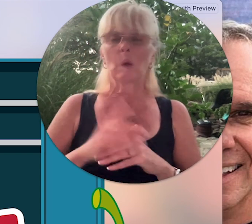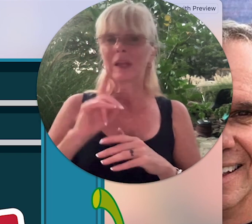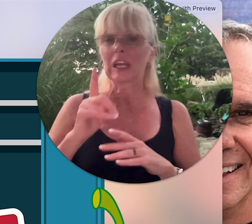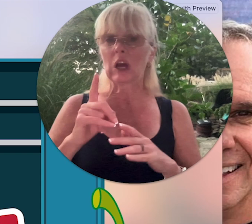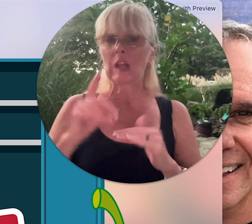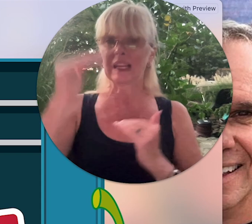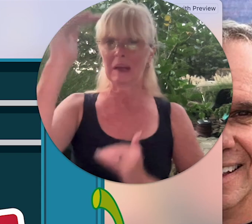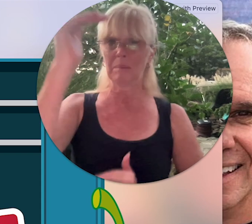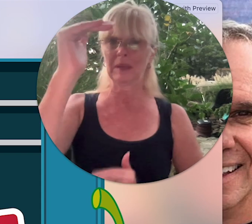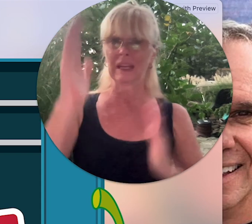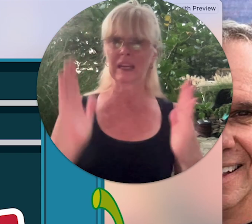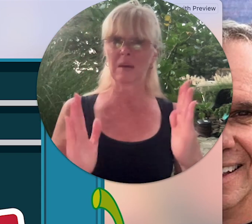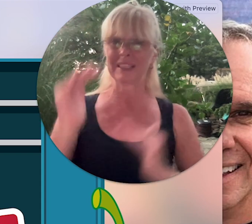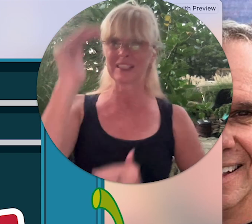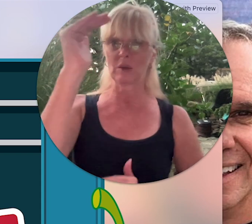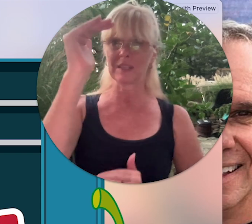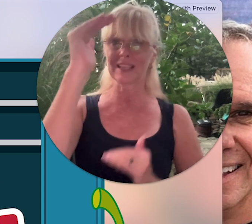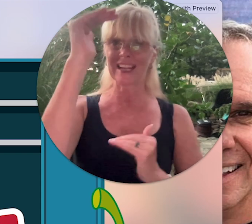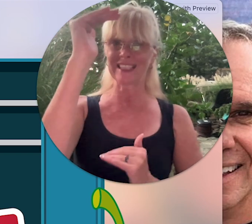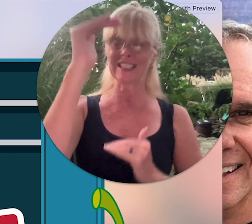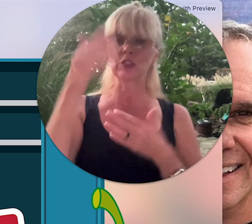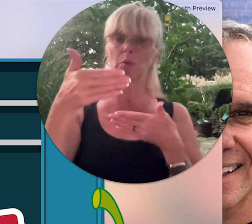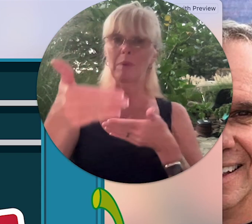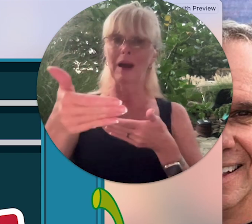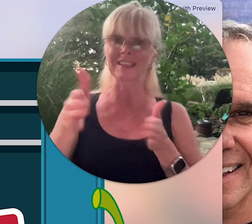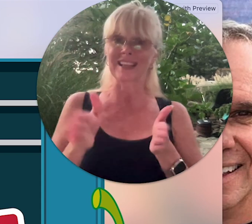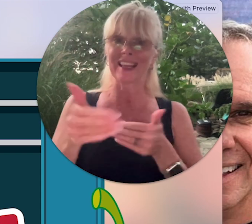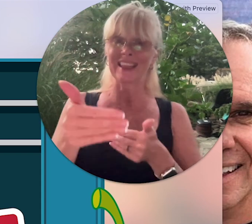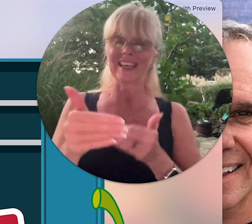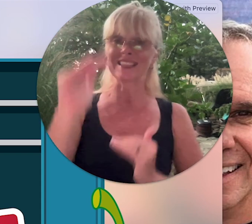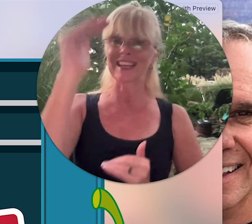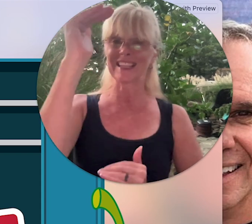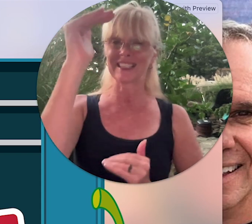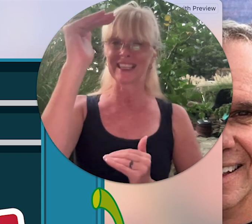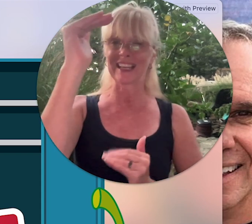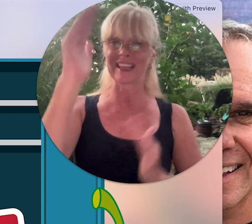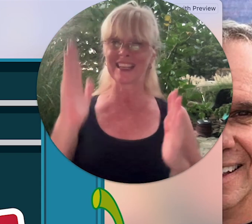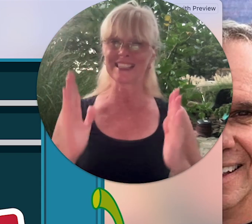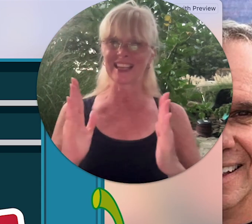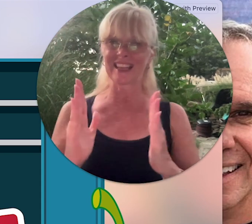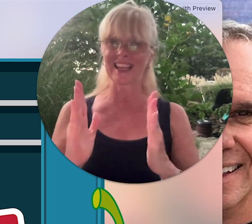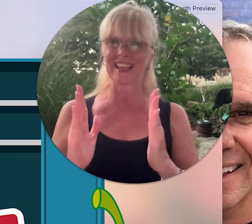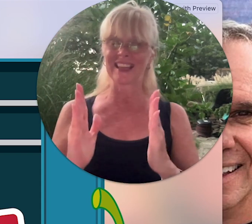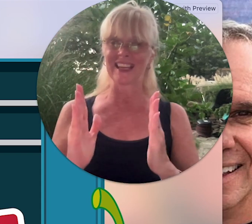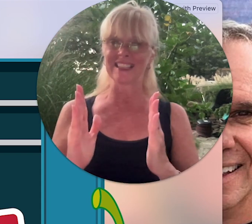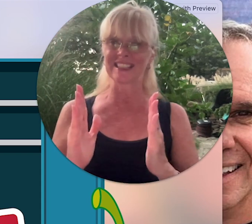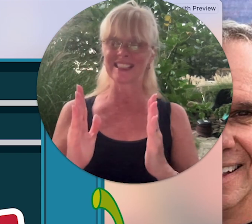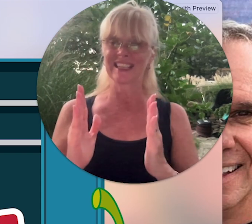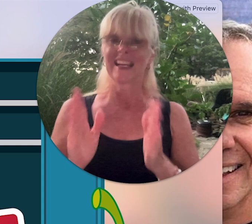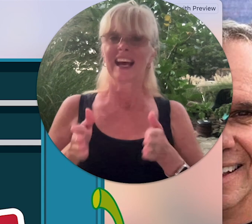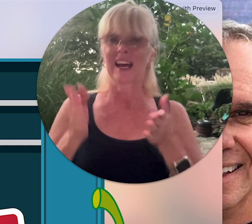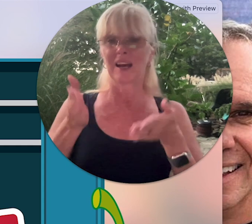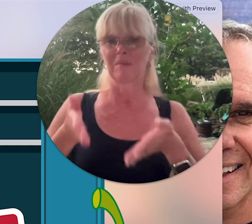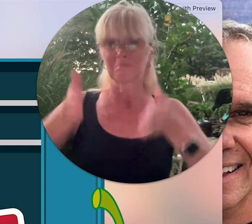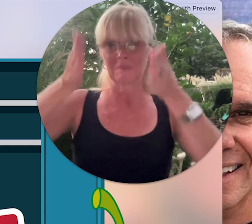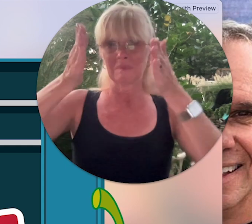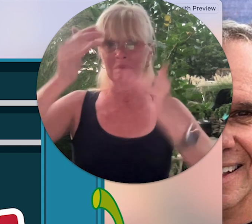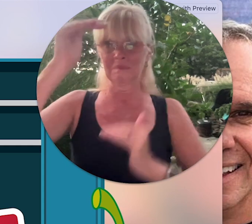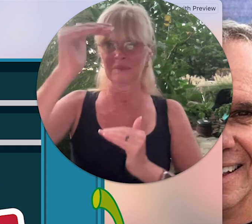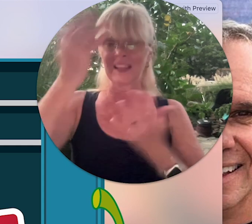we can call it a big cubbies notice I didn't do box like this I did it like this and like this like